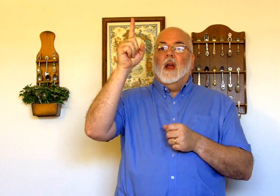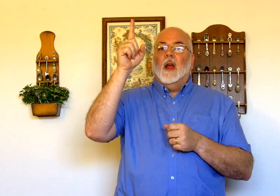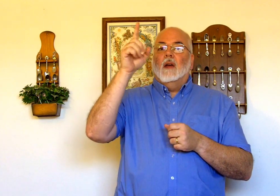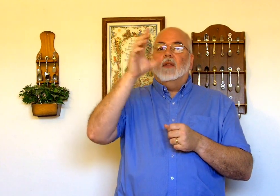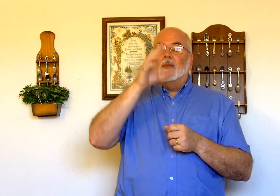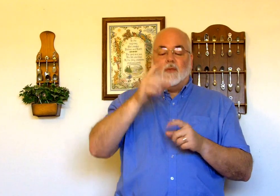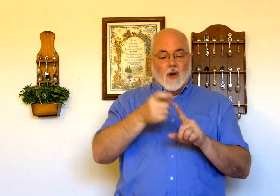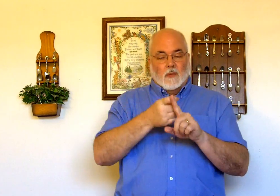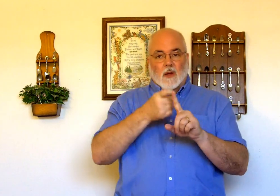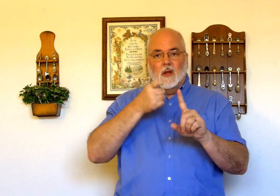from